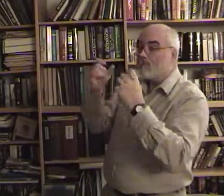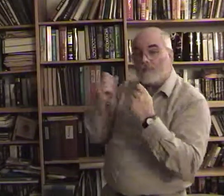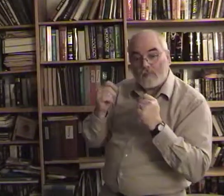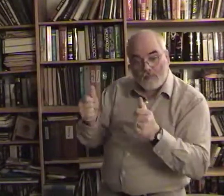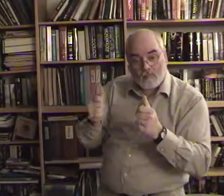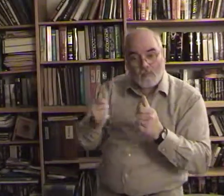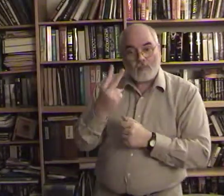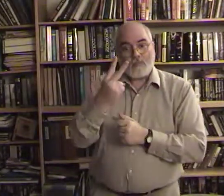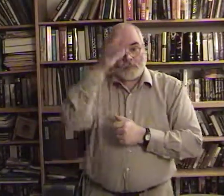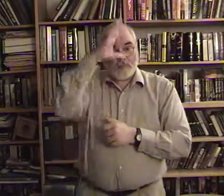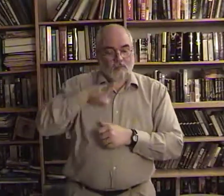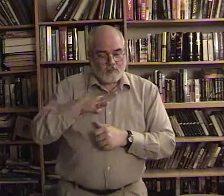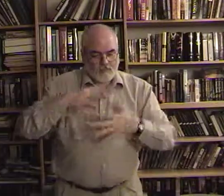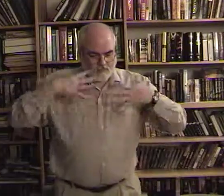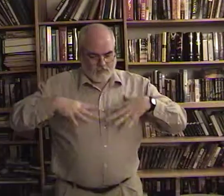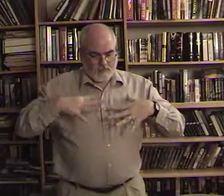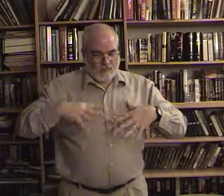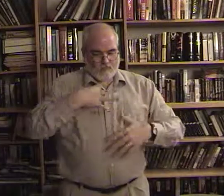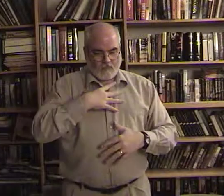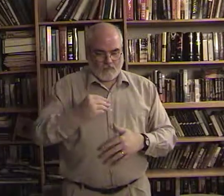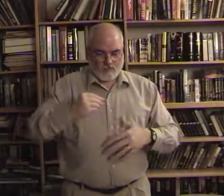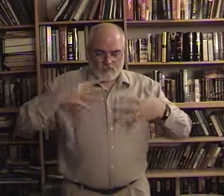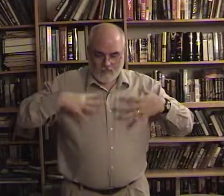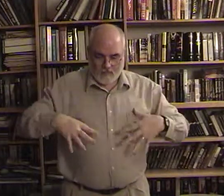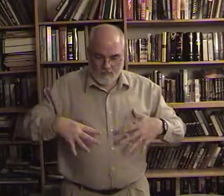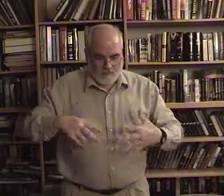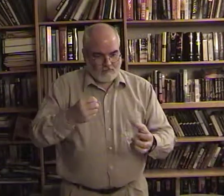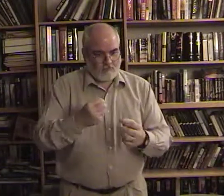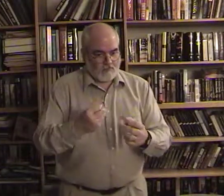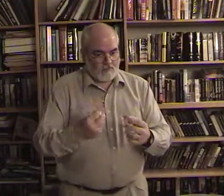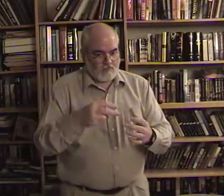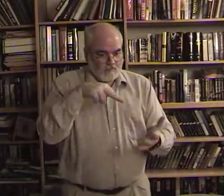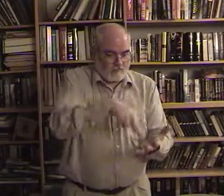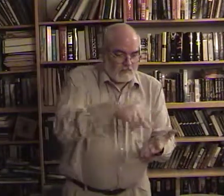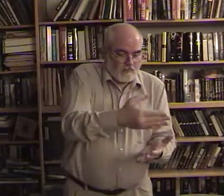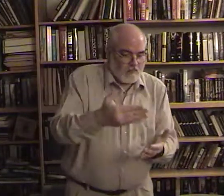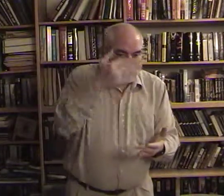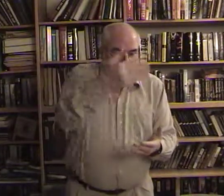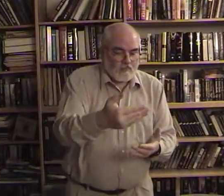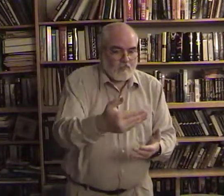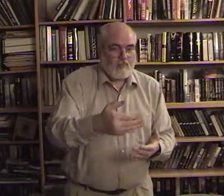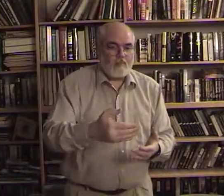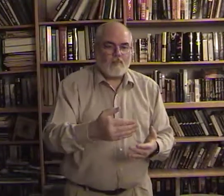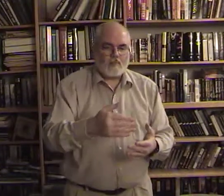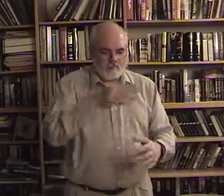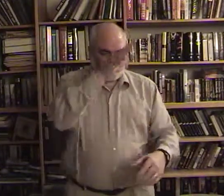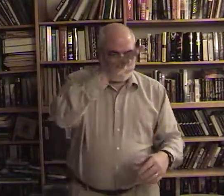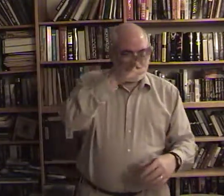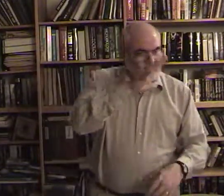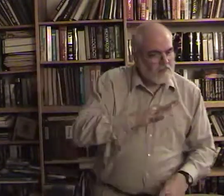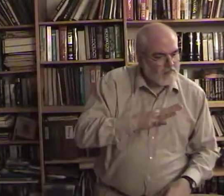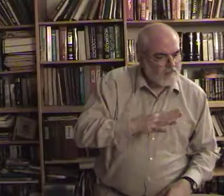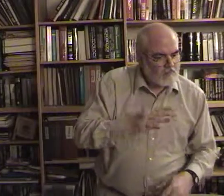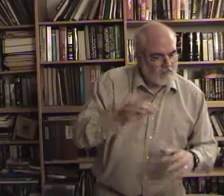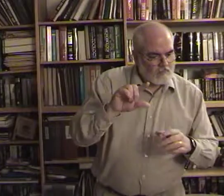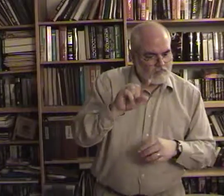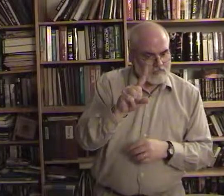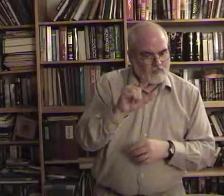wearing white clothes, stood beside them. They said, Men of Galilee, why are you standing here looking